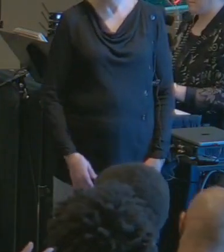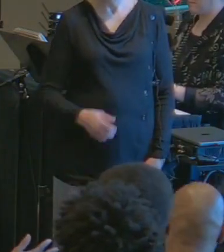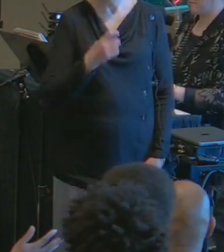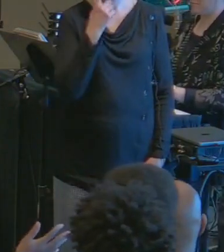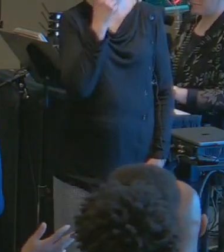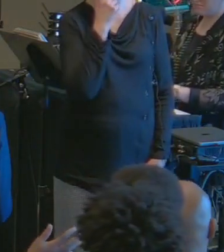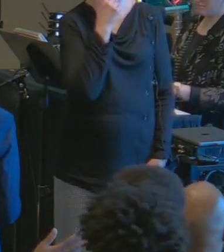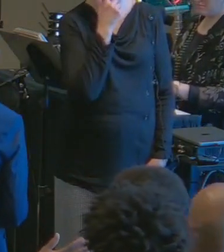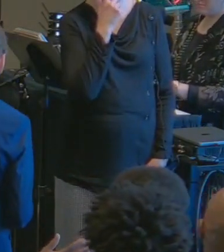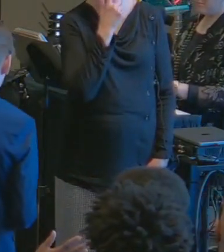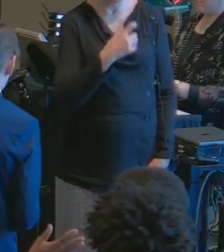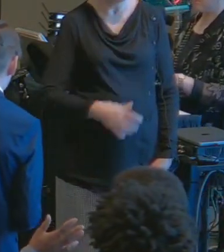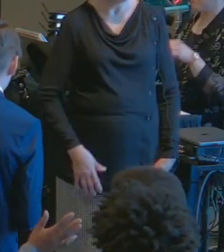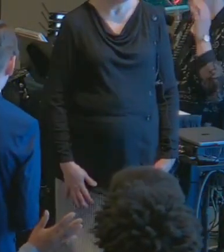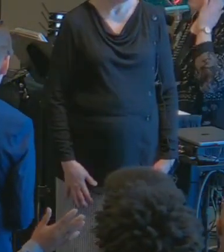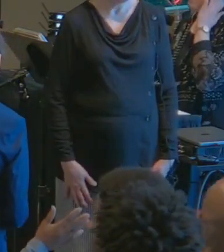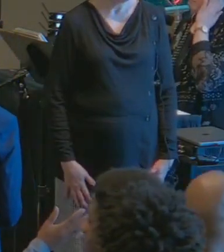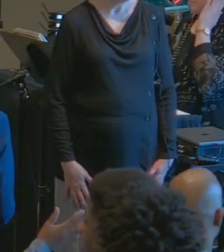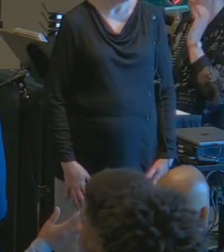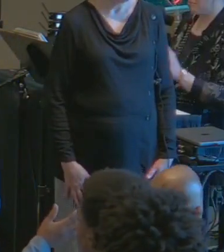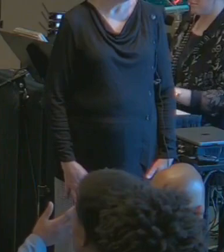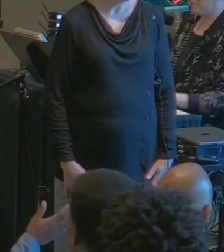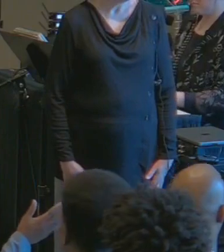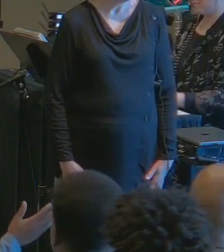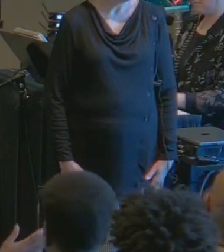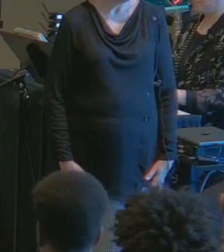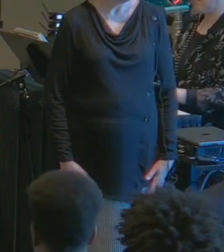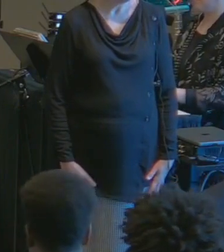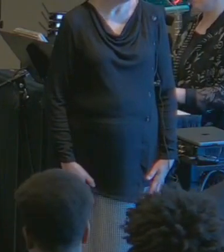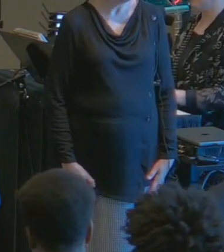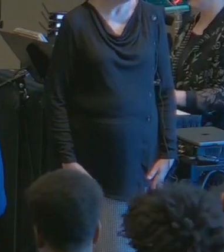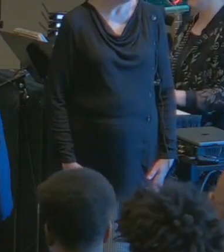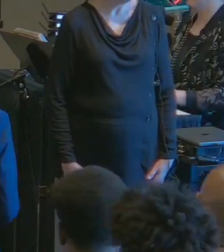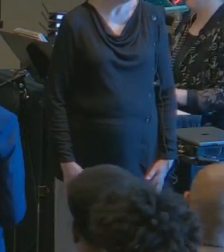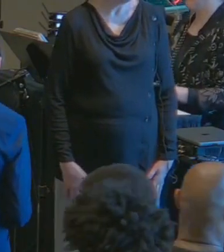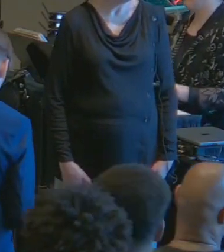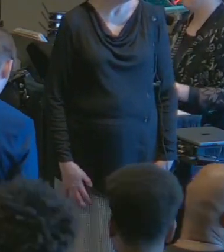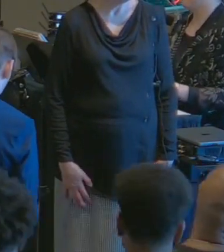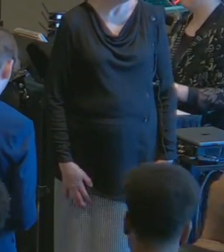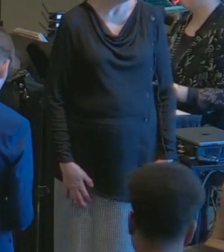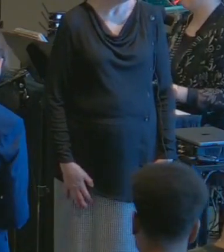he started to break up the ground during worship